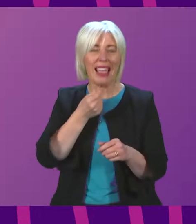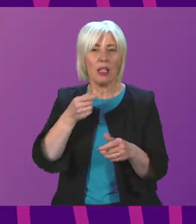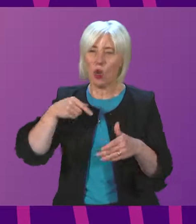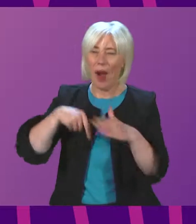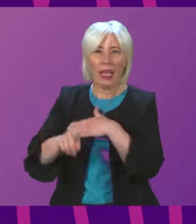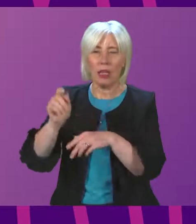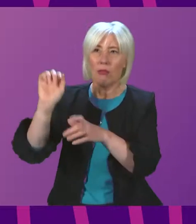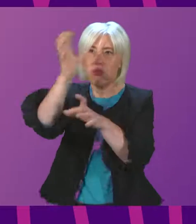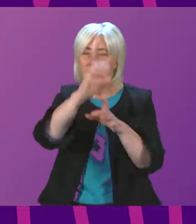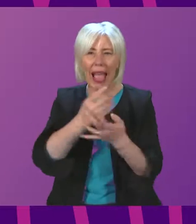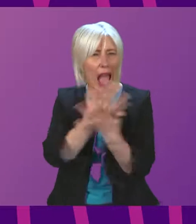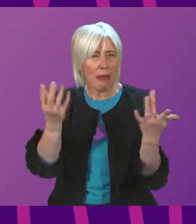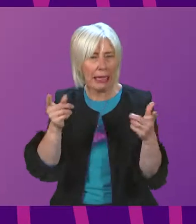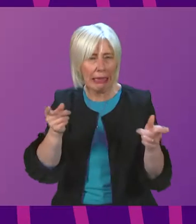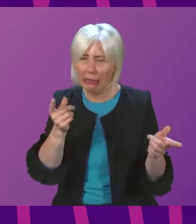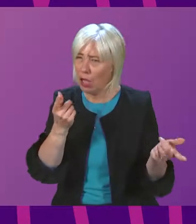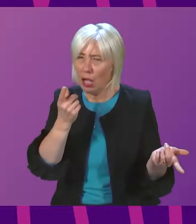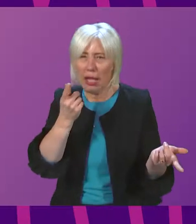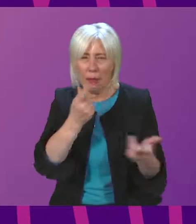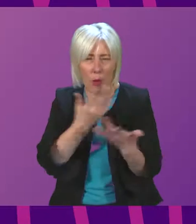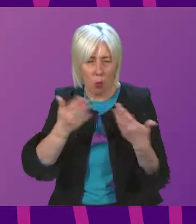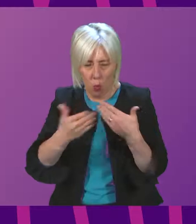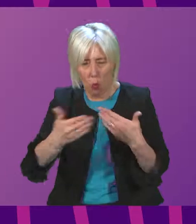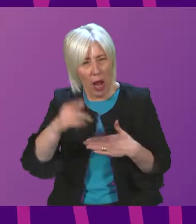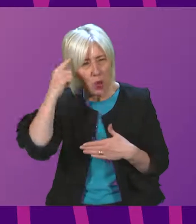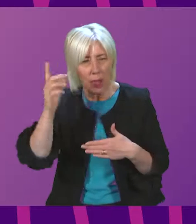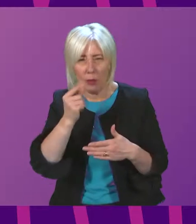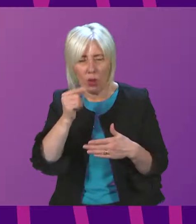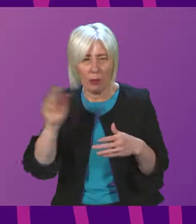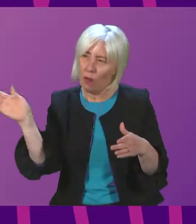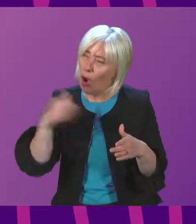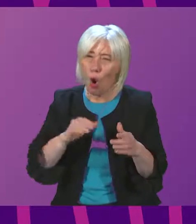alarms in every owner-occupied house across the country? Cabinet Secretary.